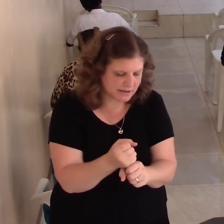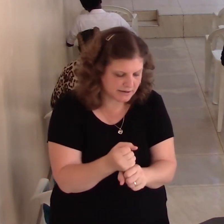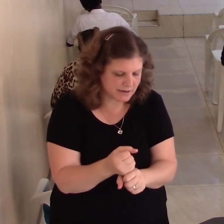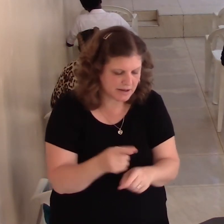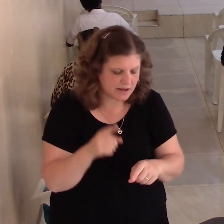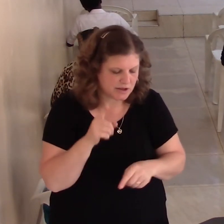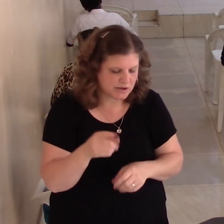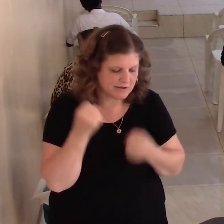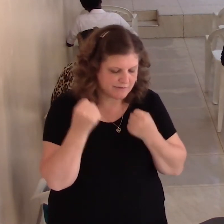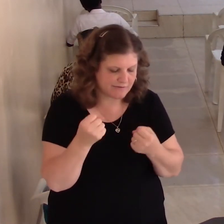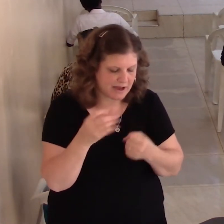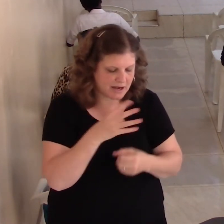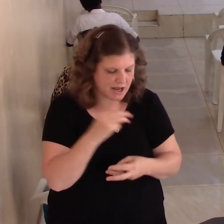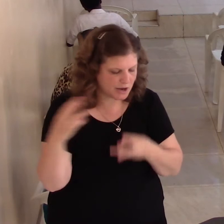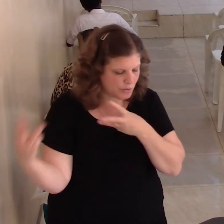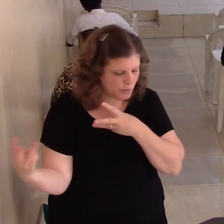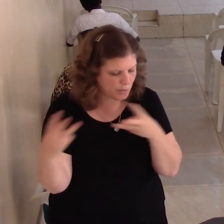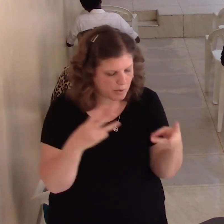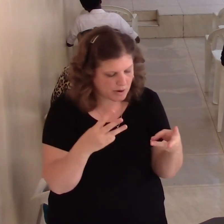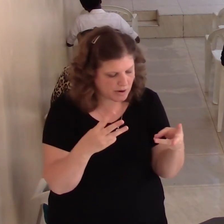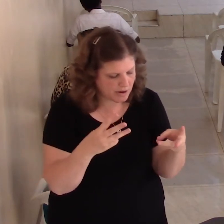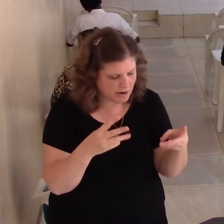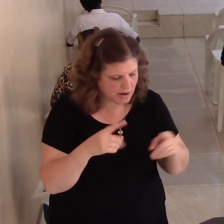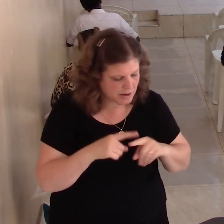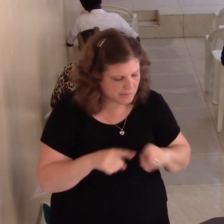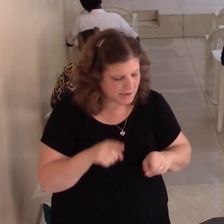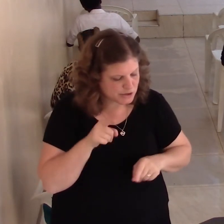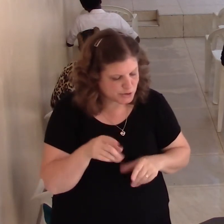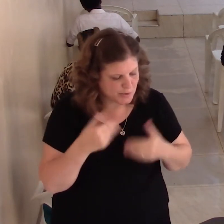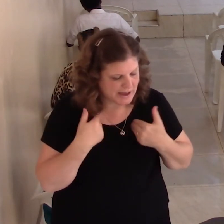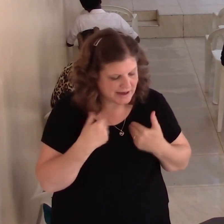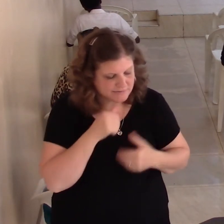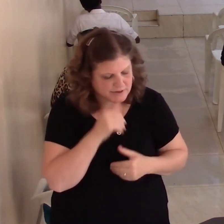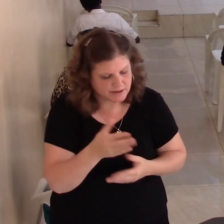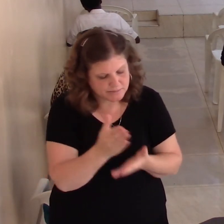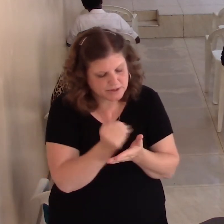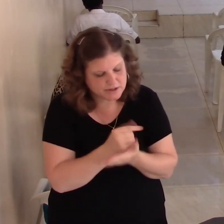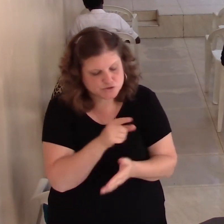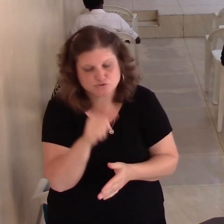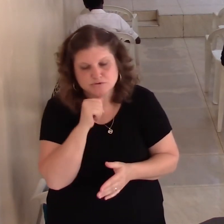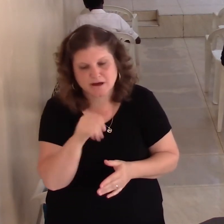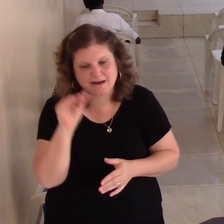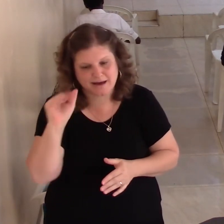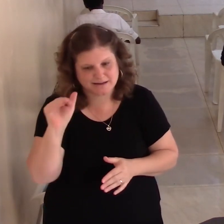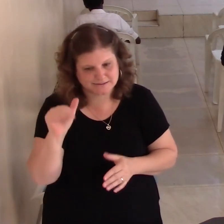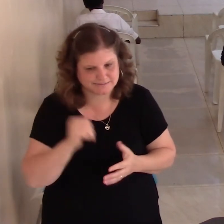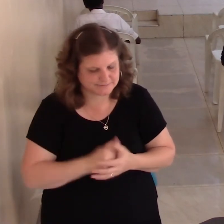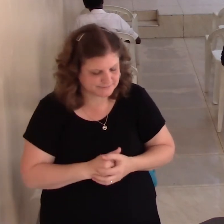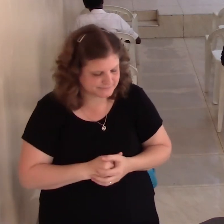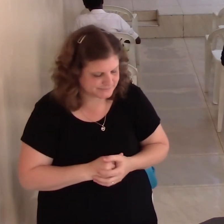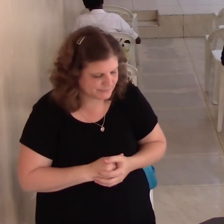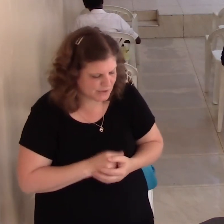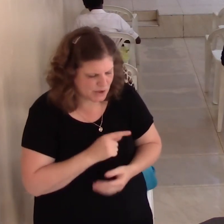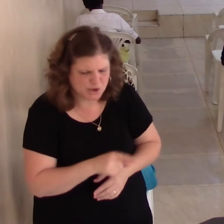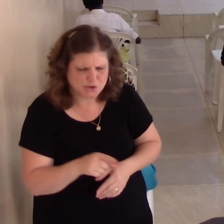Because you're asking for this. You're asking for your own reason. Your own prayers. That you may consume that upon